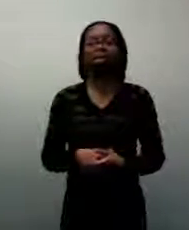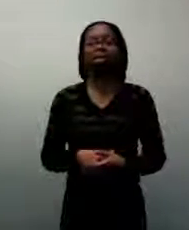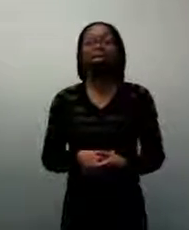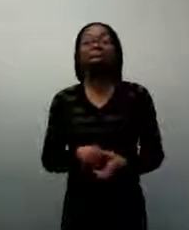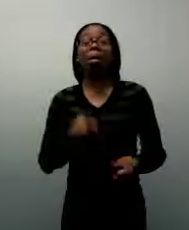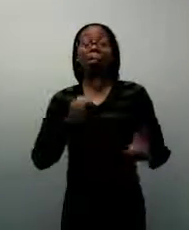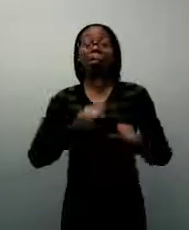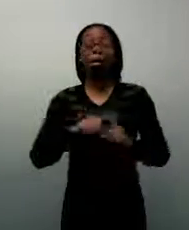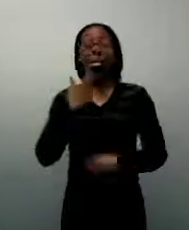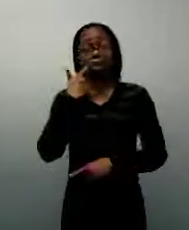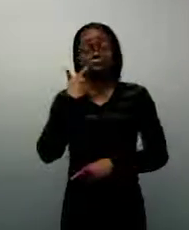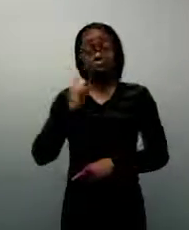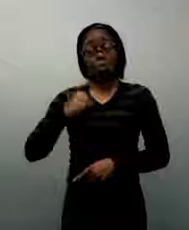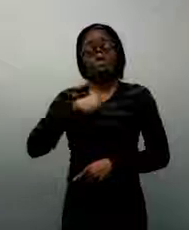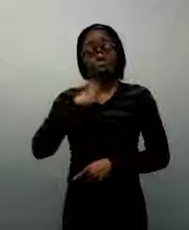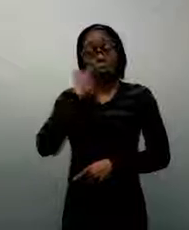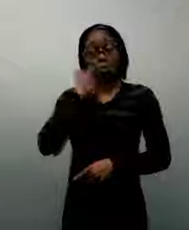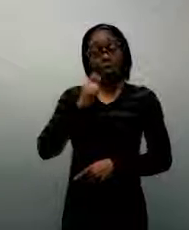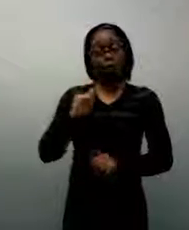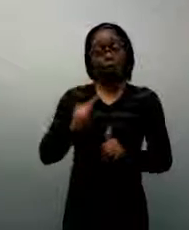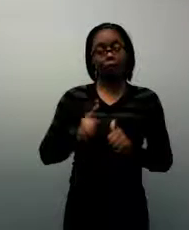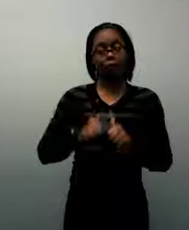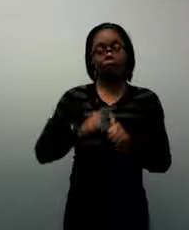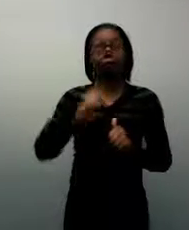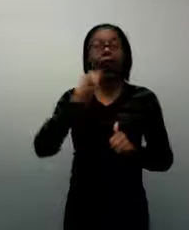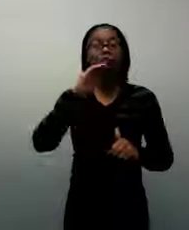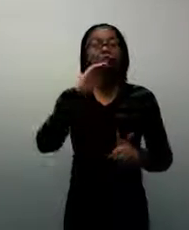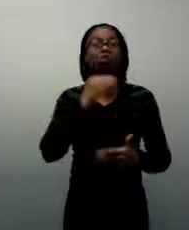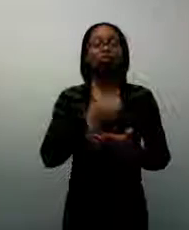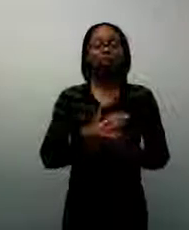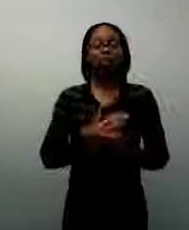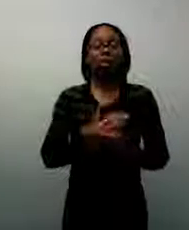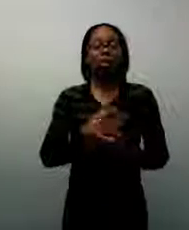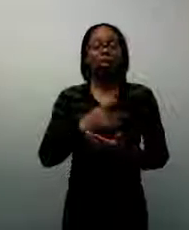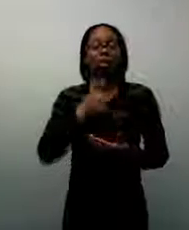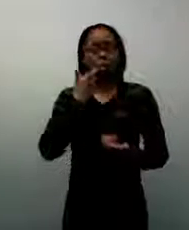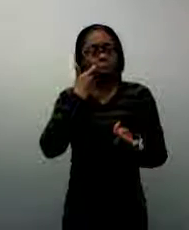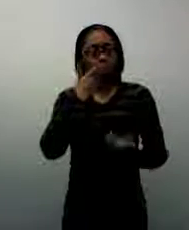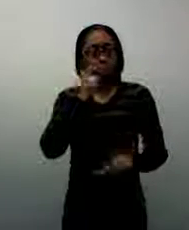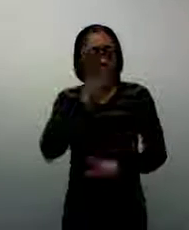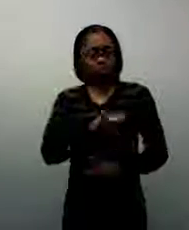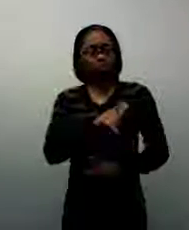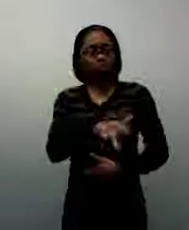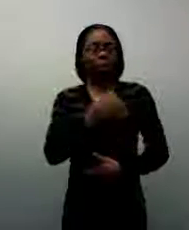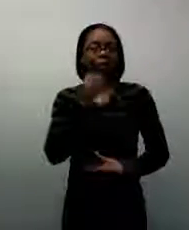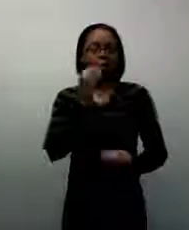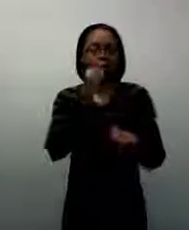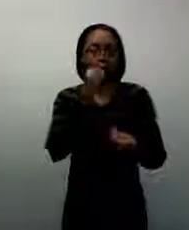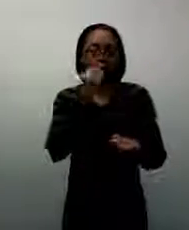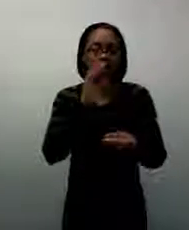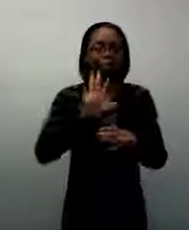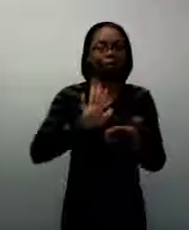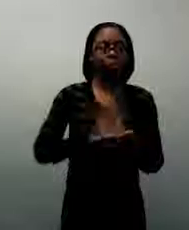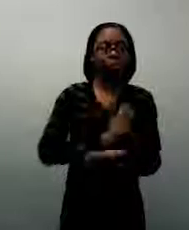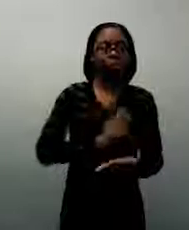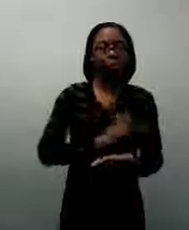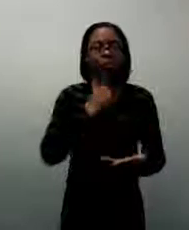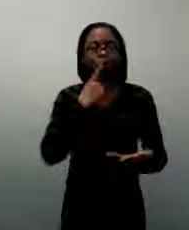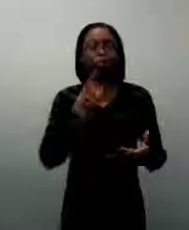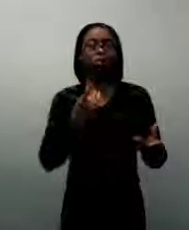play with books, she mostly chewed on them, and then all of a sudden one day you could see her turning the pages following the example